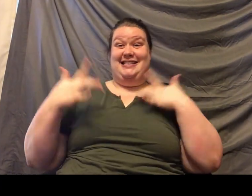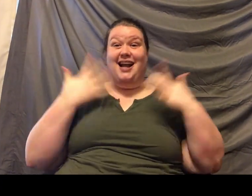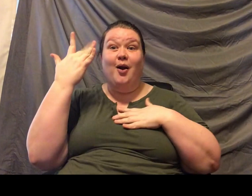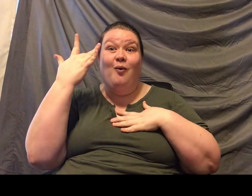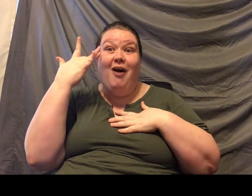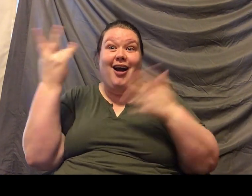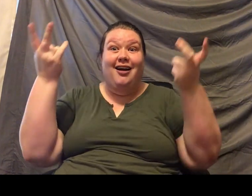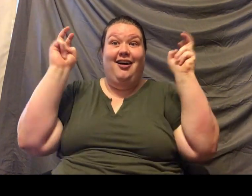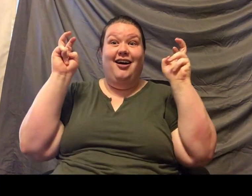Mow.